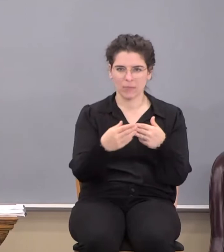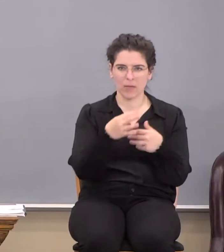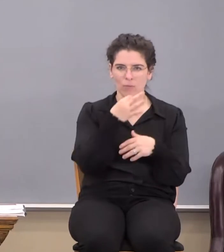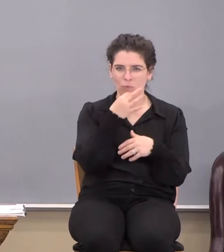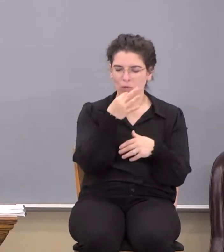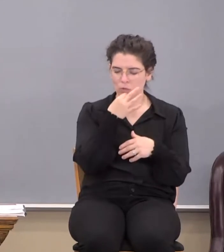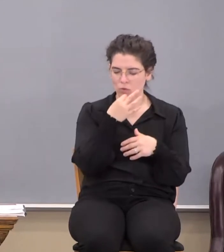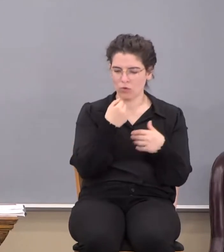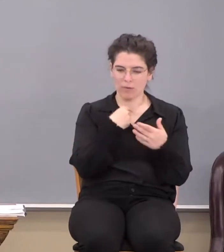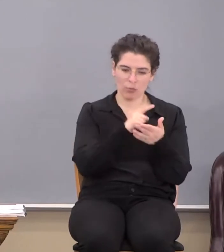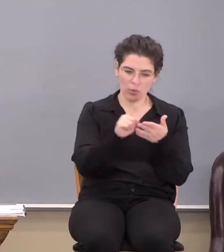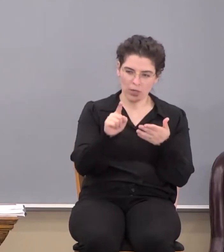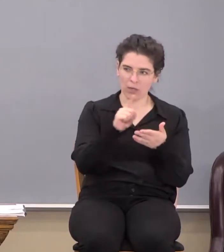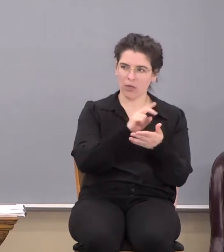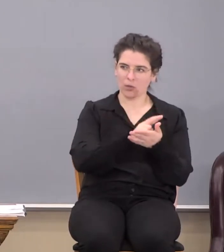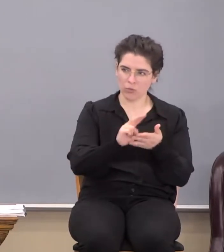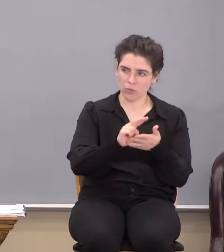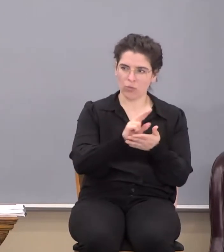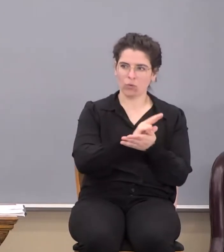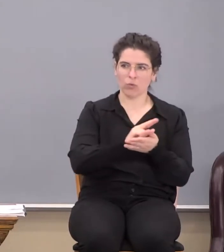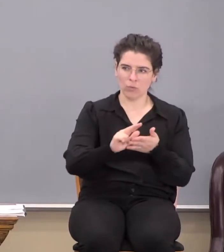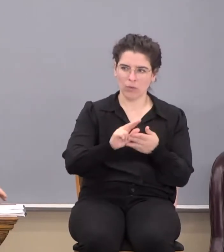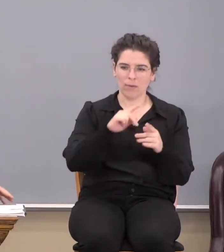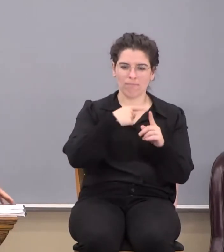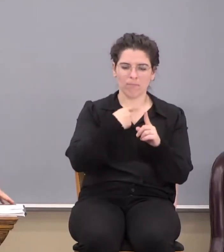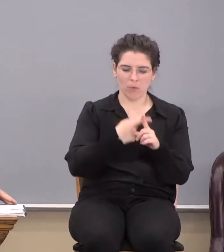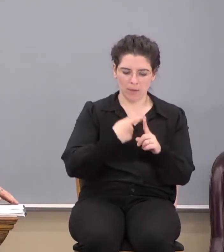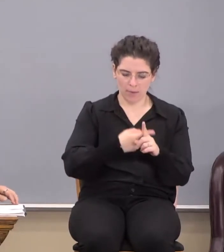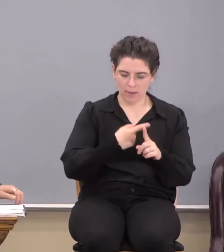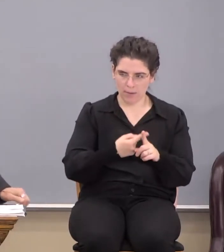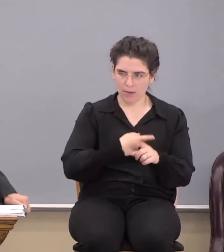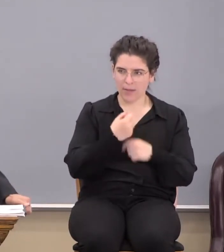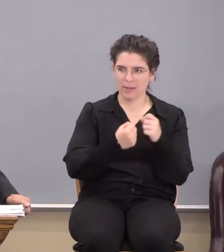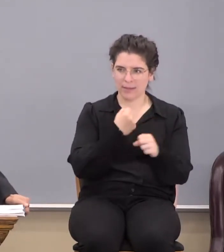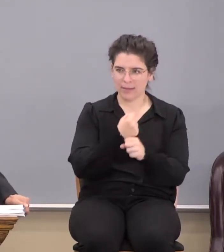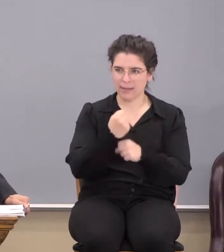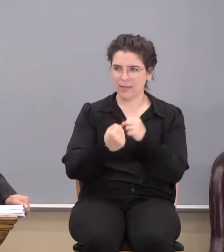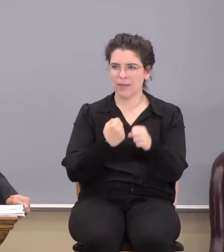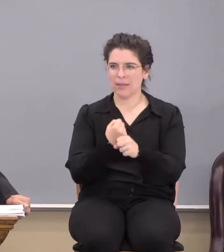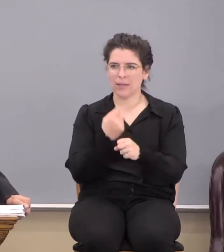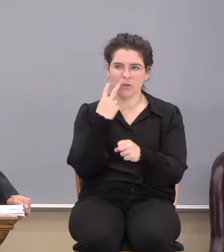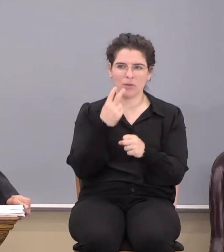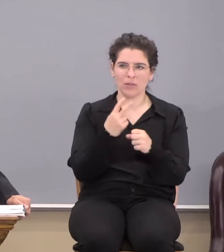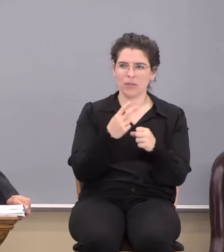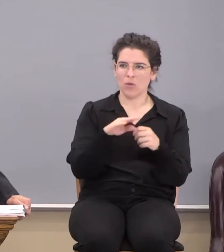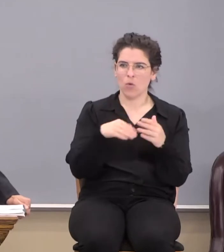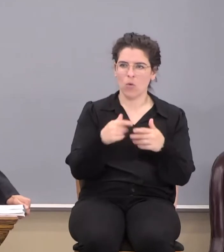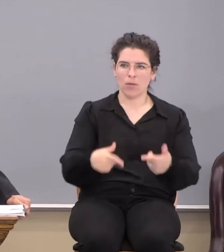couple of weeks together and then a couple of months together, a couple of years. Pretty soon you find he's trying to lifetime together.